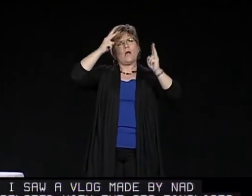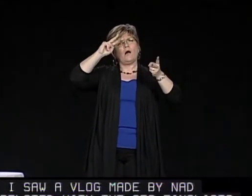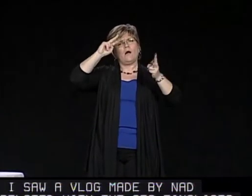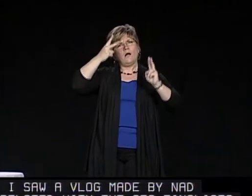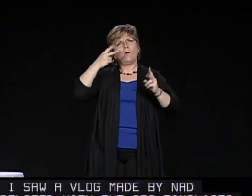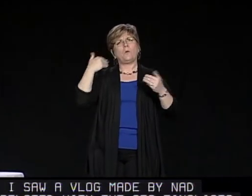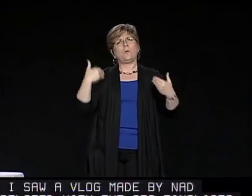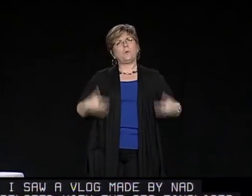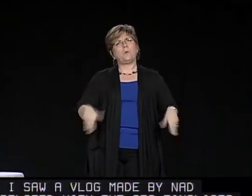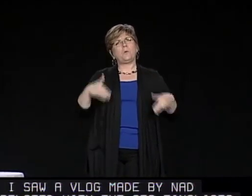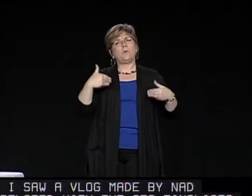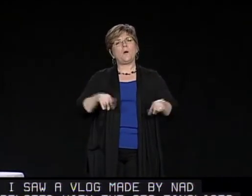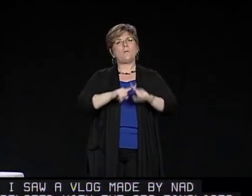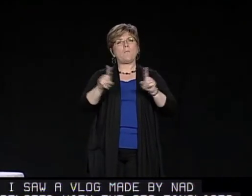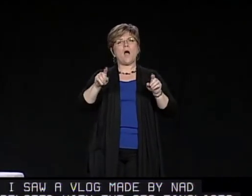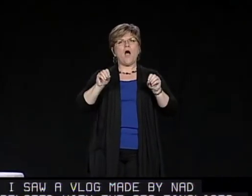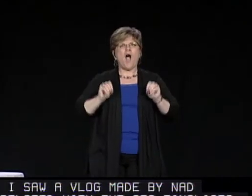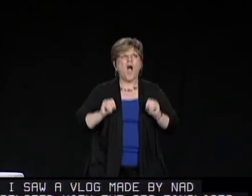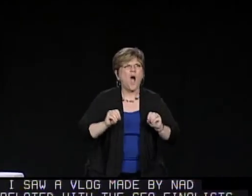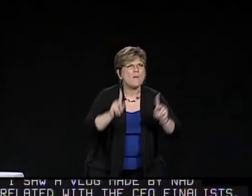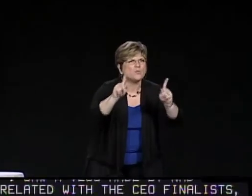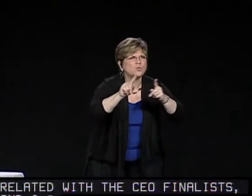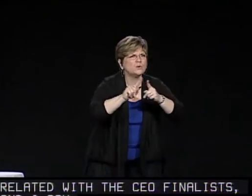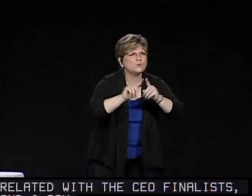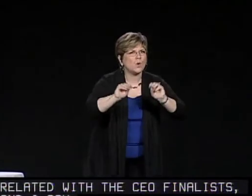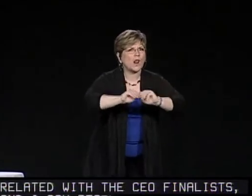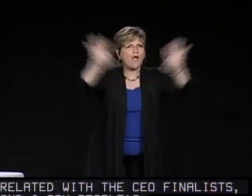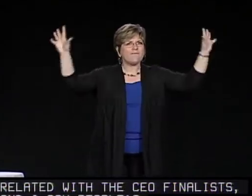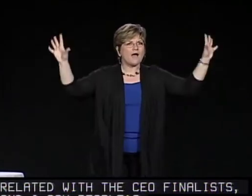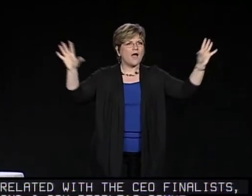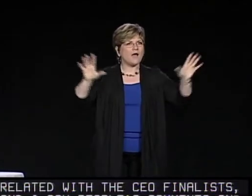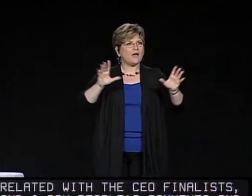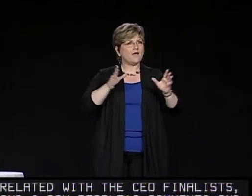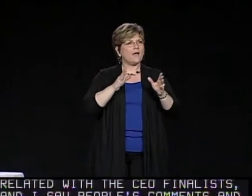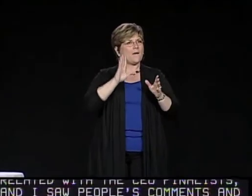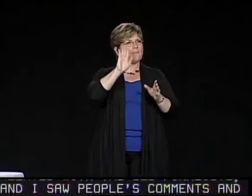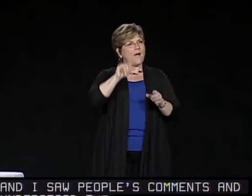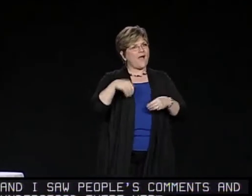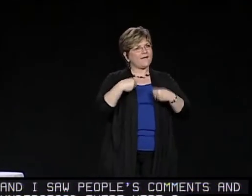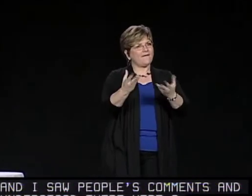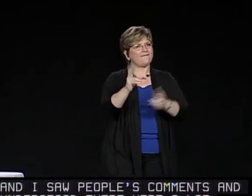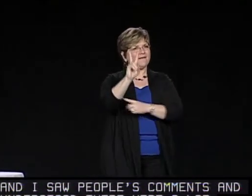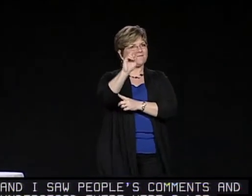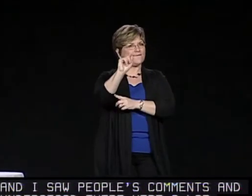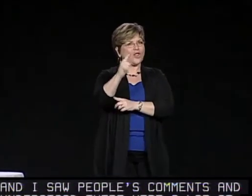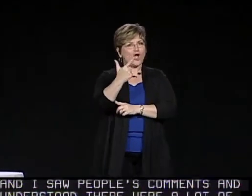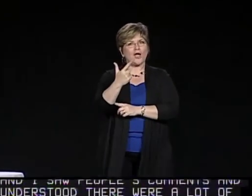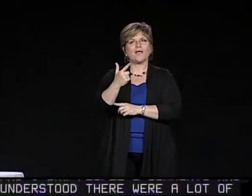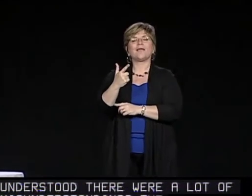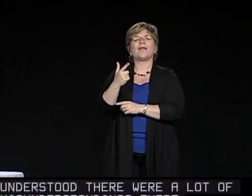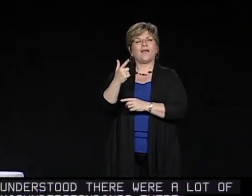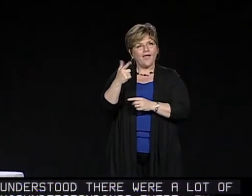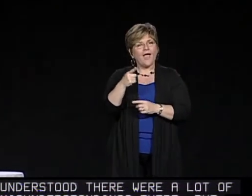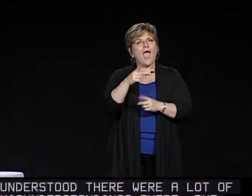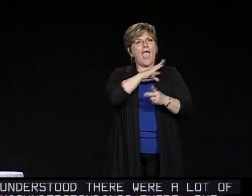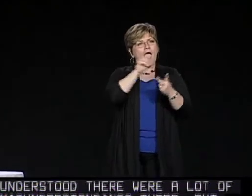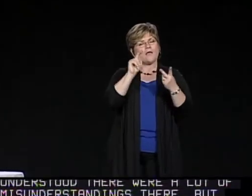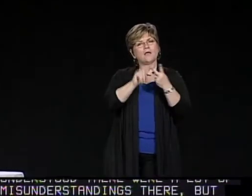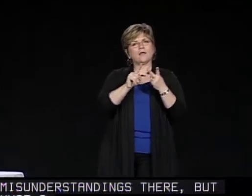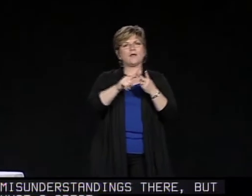And I saw people's comments and understood there were a lot of misunderstandings there. But what a great opportunity to clarify those